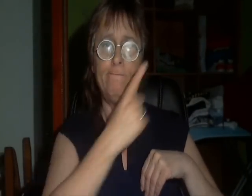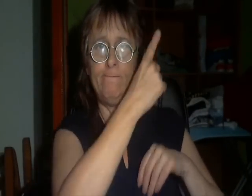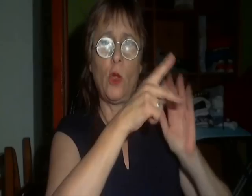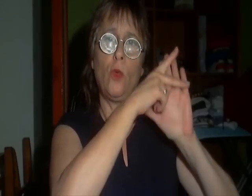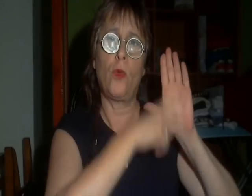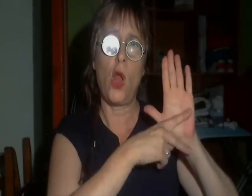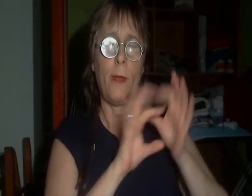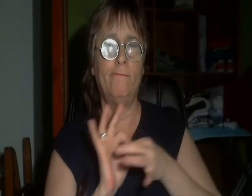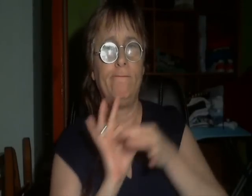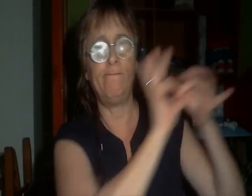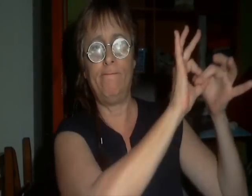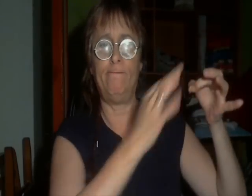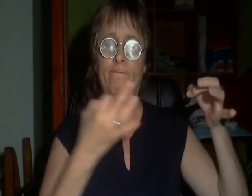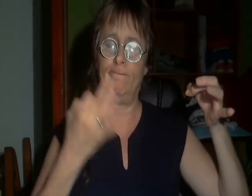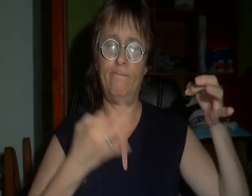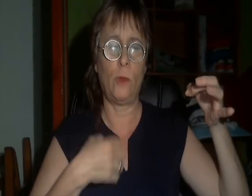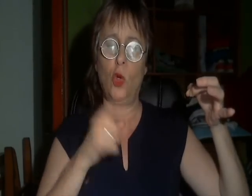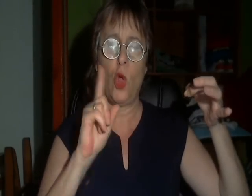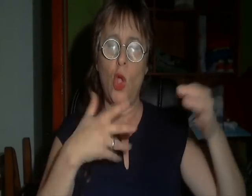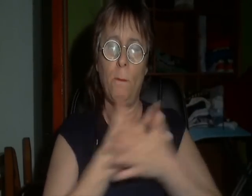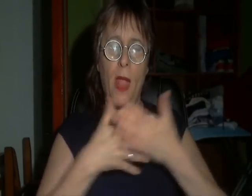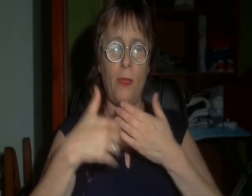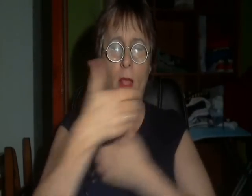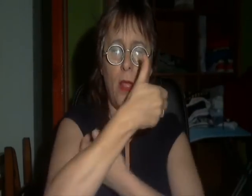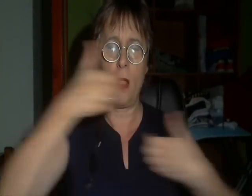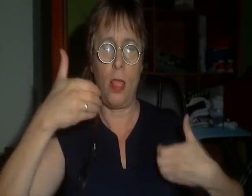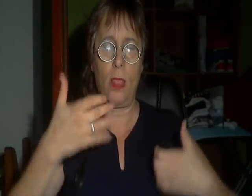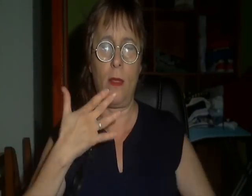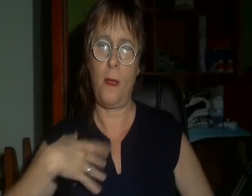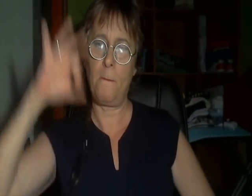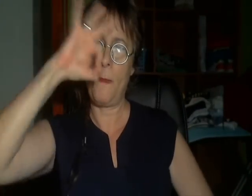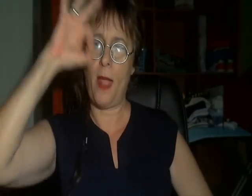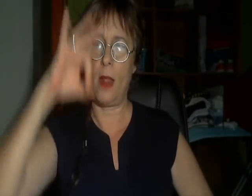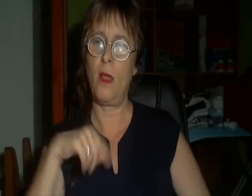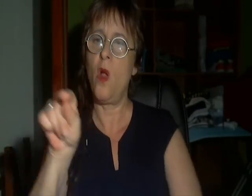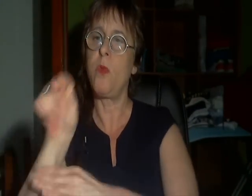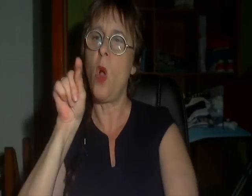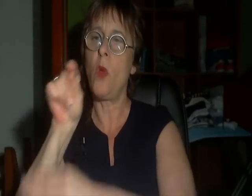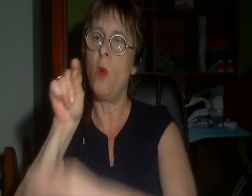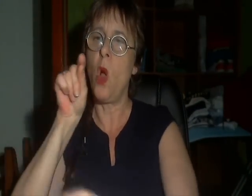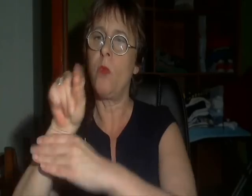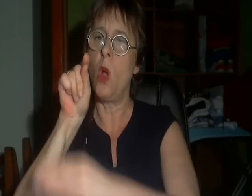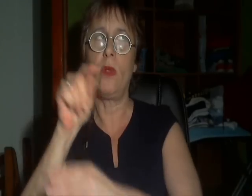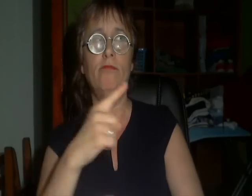Corina? Finally! What's wrong? Are you alright? Finally, I'm here! Yeah!